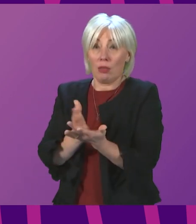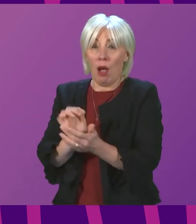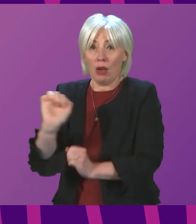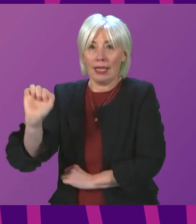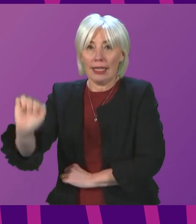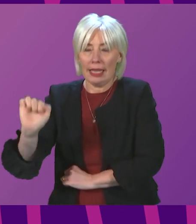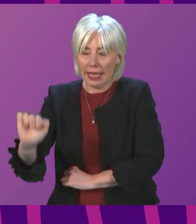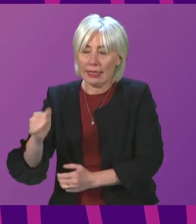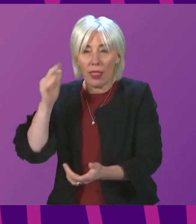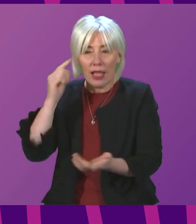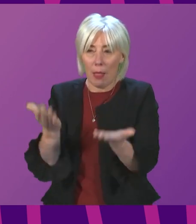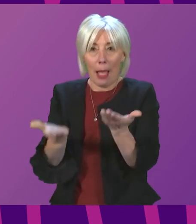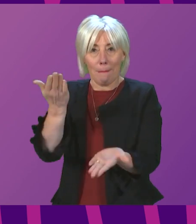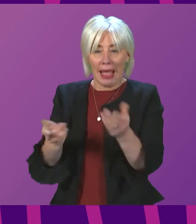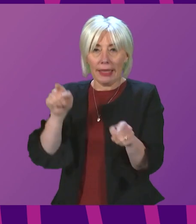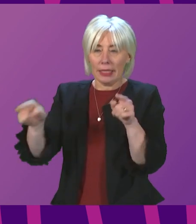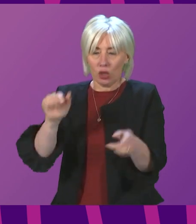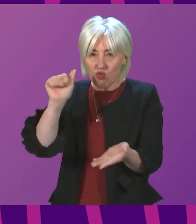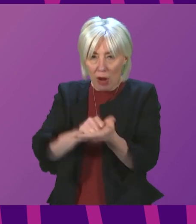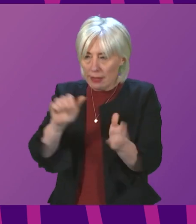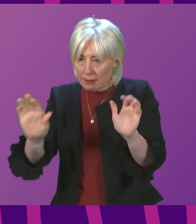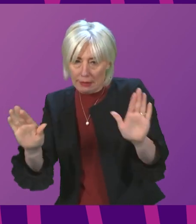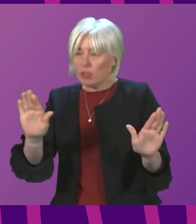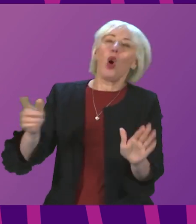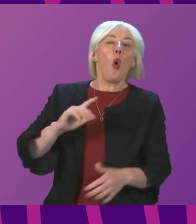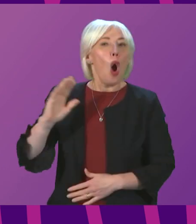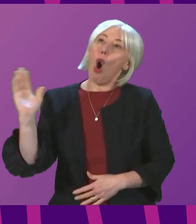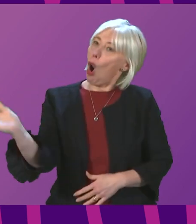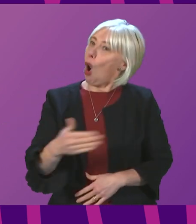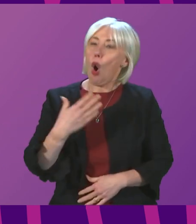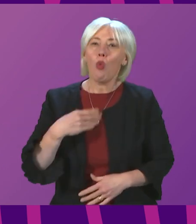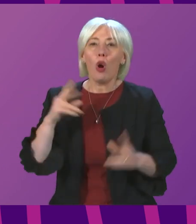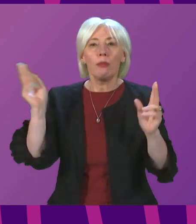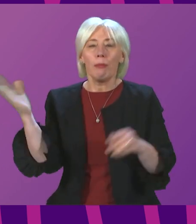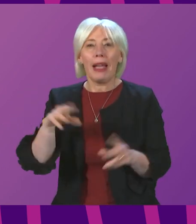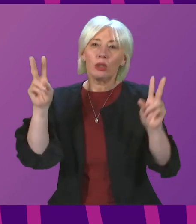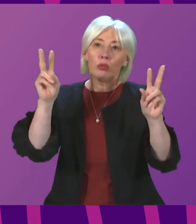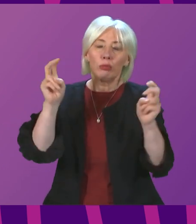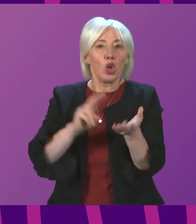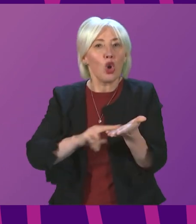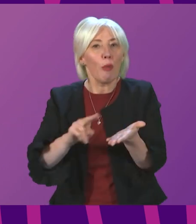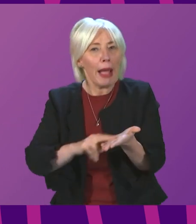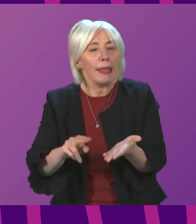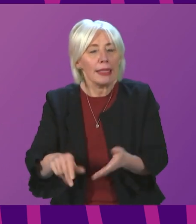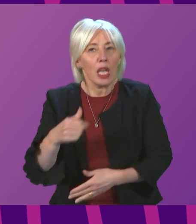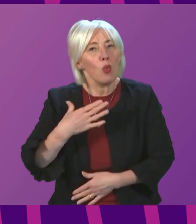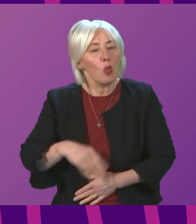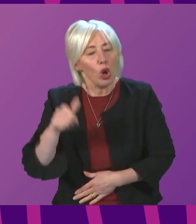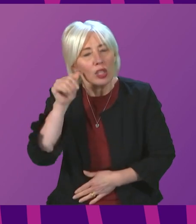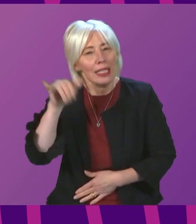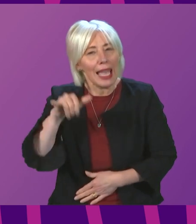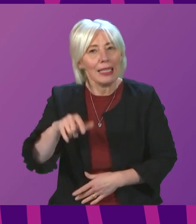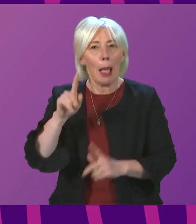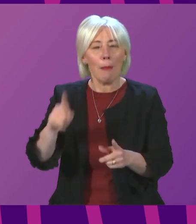I do think it is important that get this balance right. We all want to move again back to the normality as quickly as possible. We know from past experience that if we